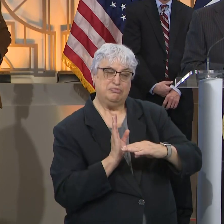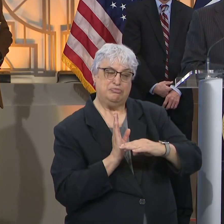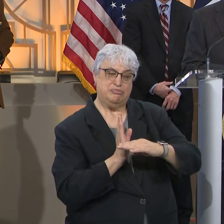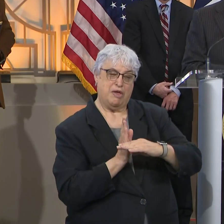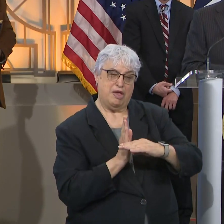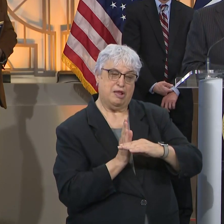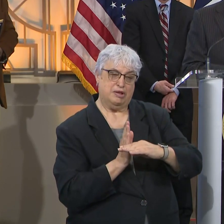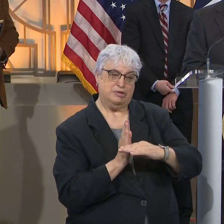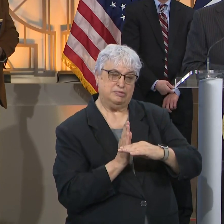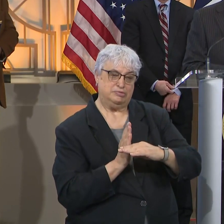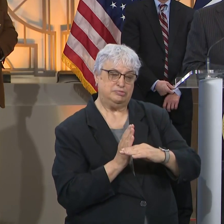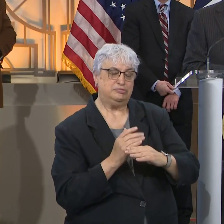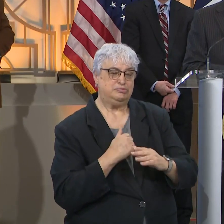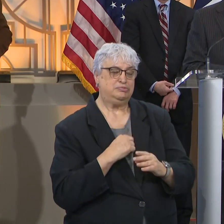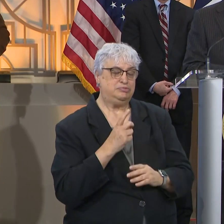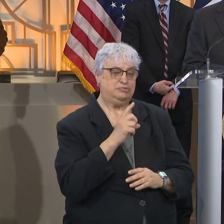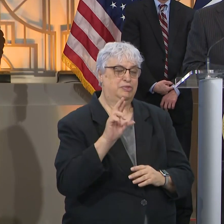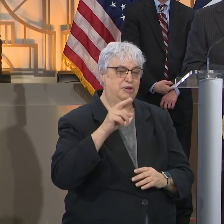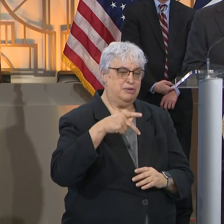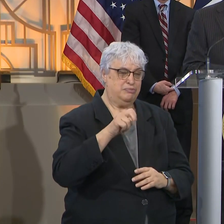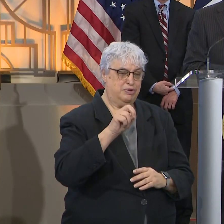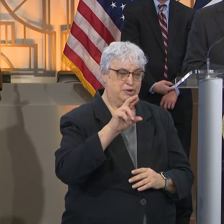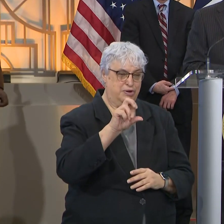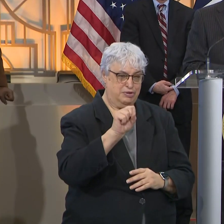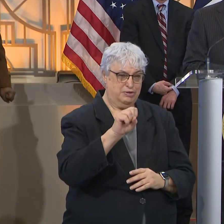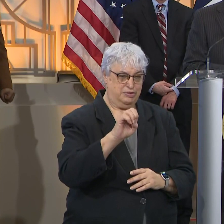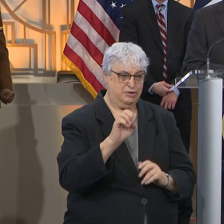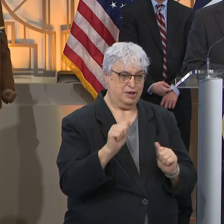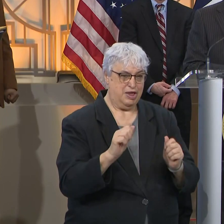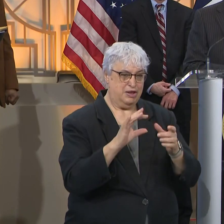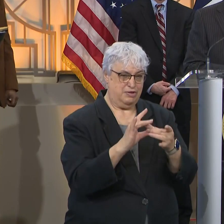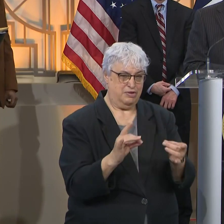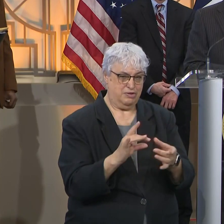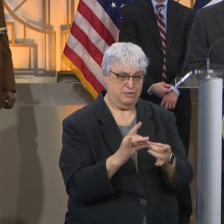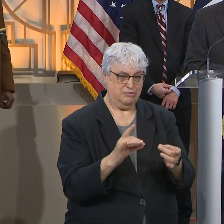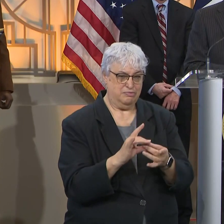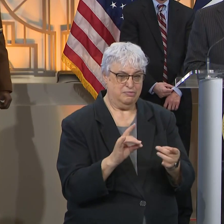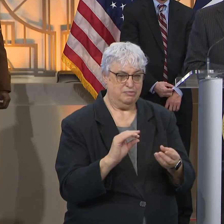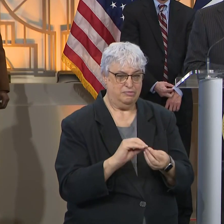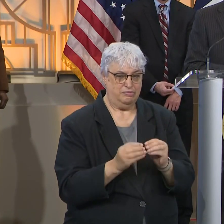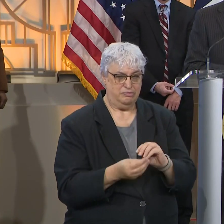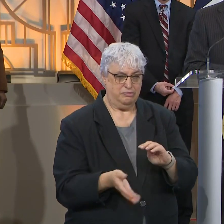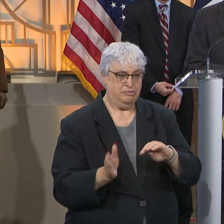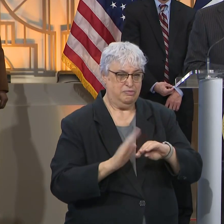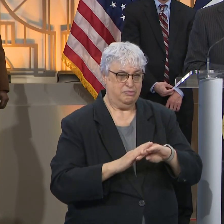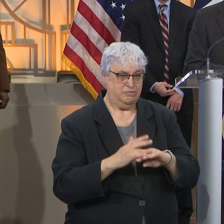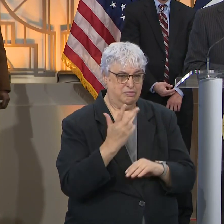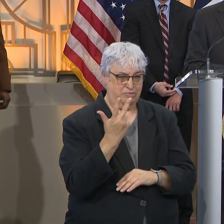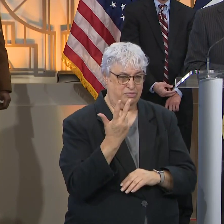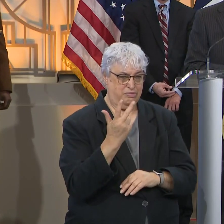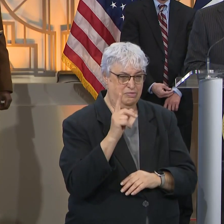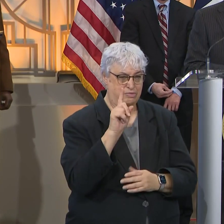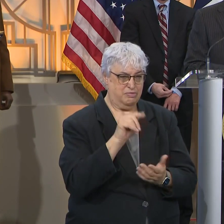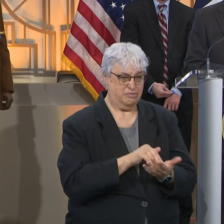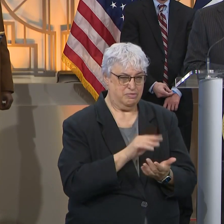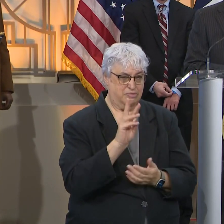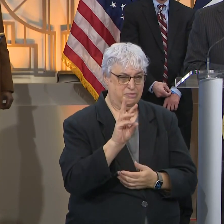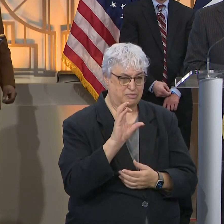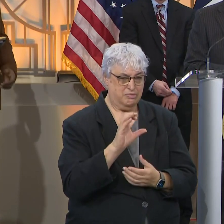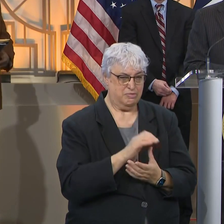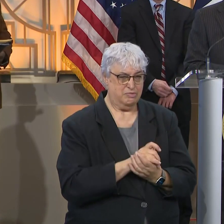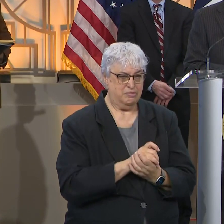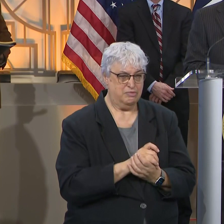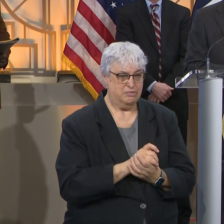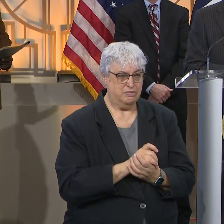And again, I'll defer to Dr. Purse on that, but the number is increasing by 3. That brings us to 1,600. The